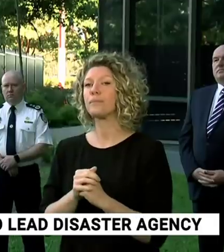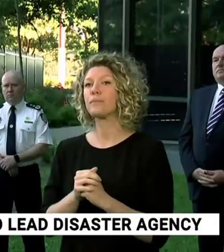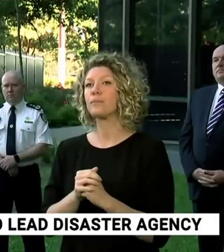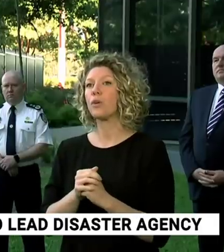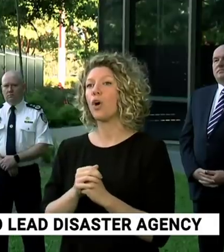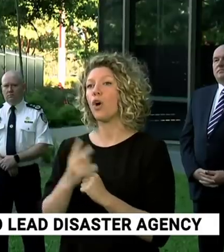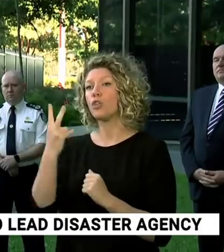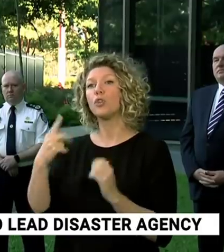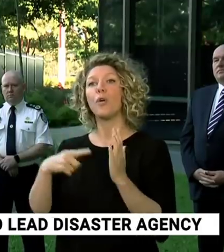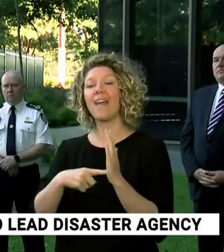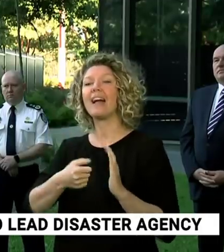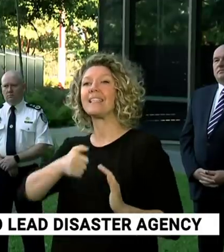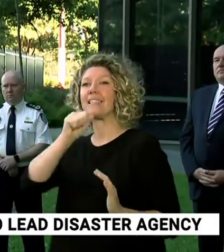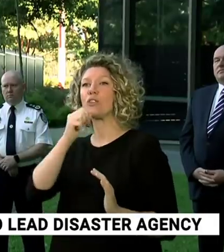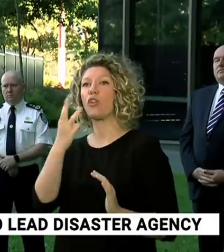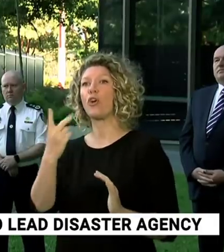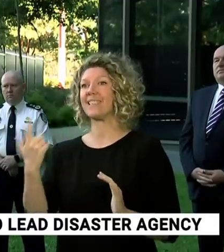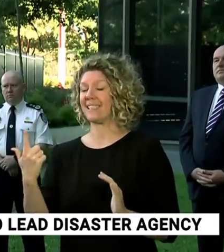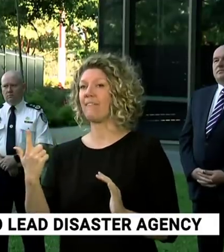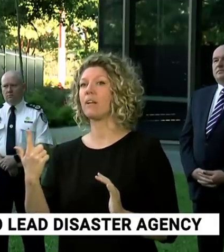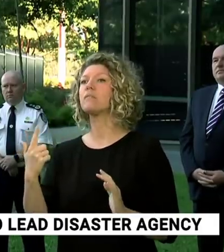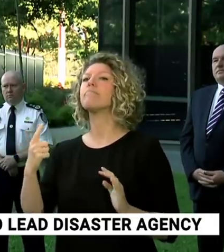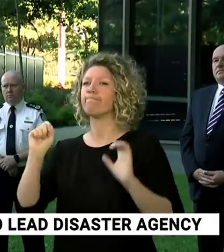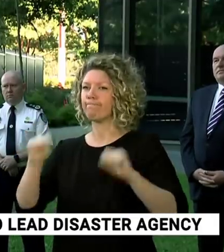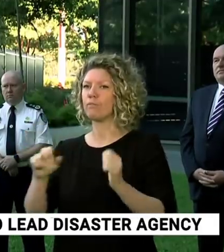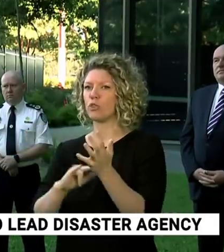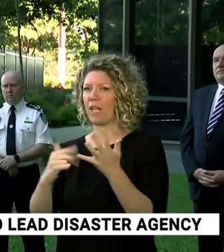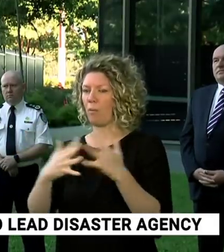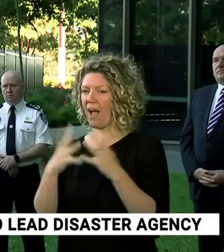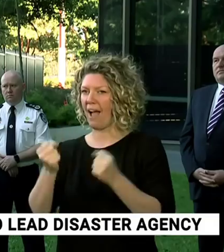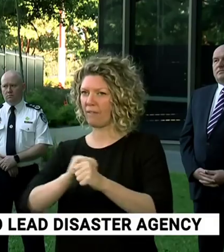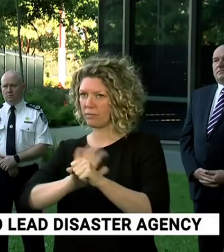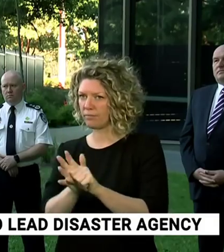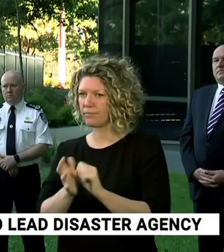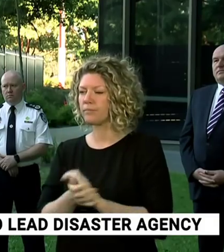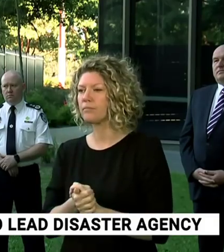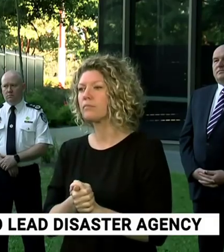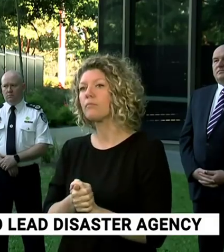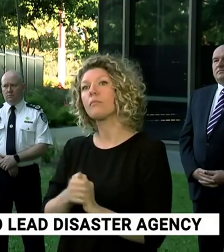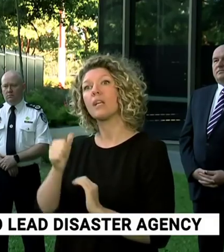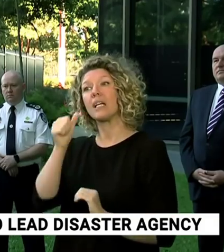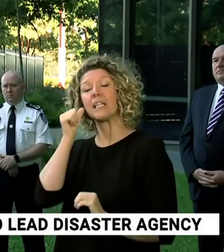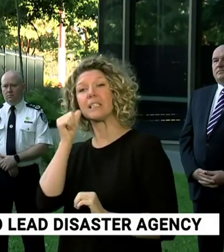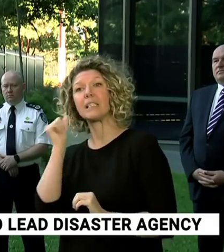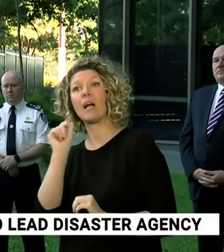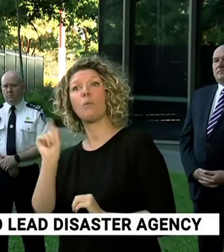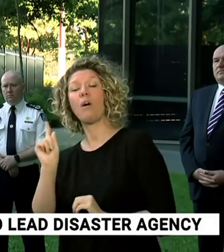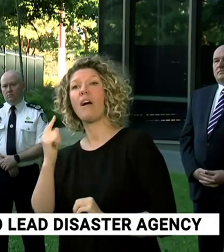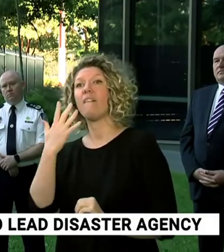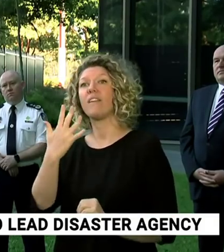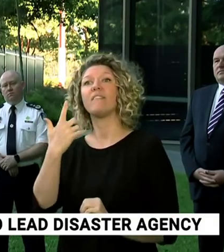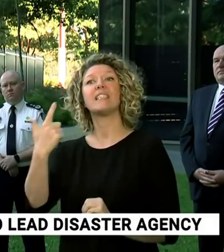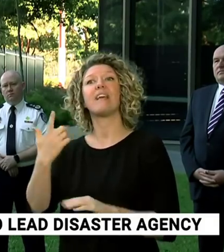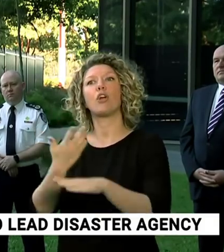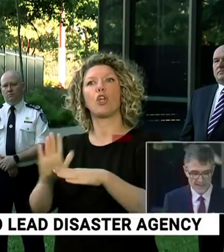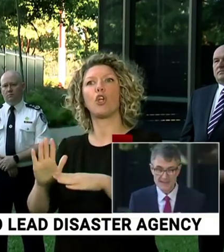,637 cases have been confirmed in New South Wales. And it was pleasing to see we had 57 cases